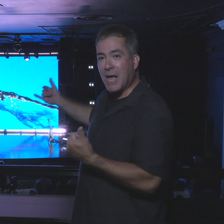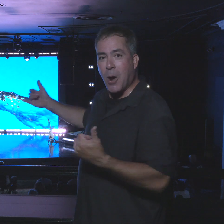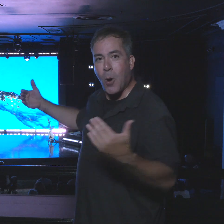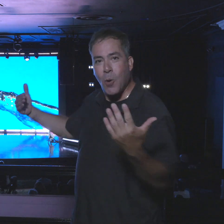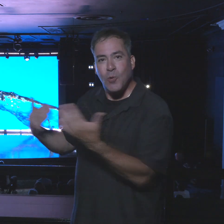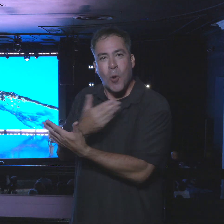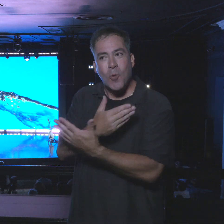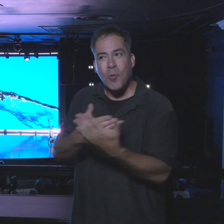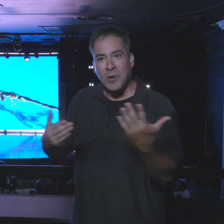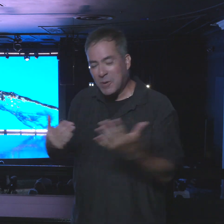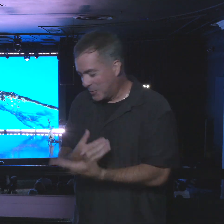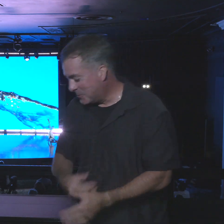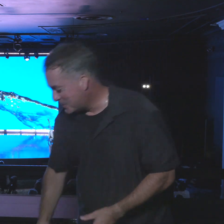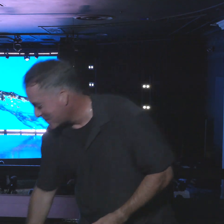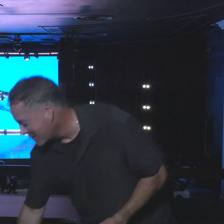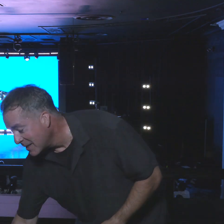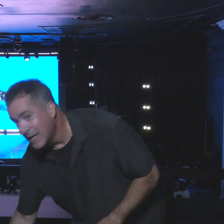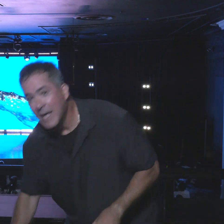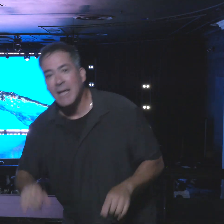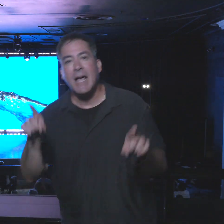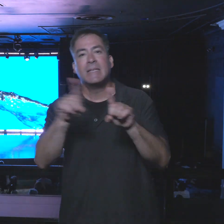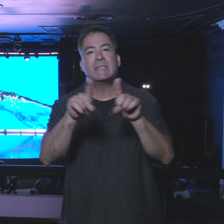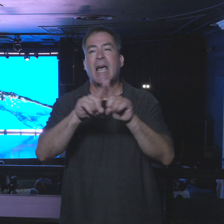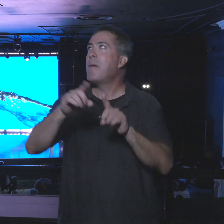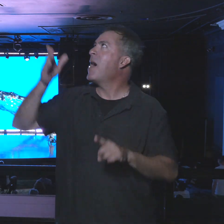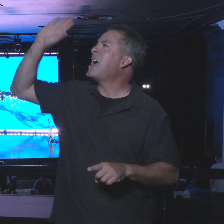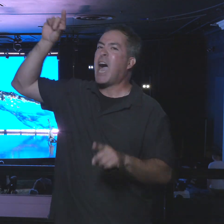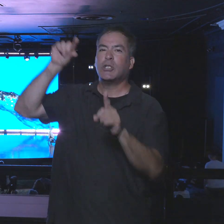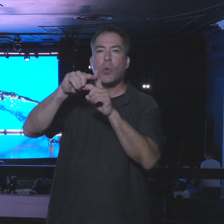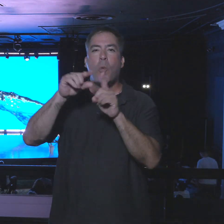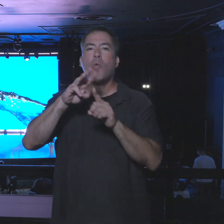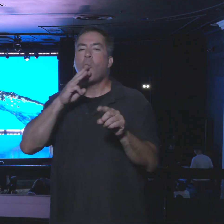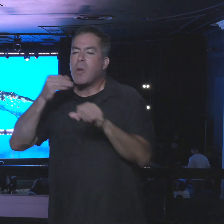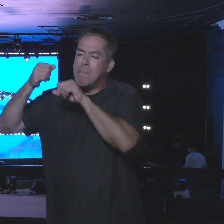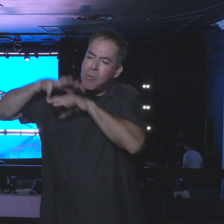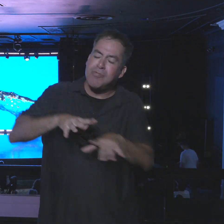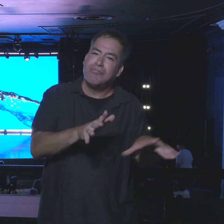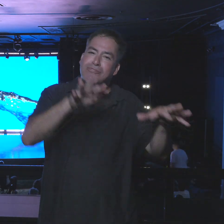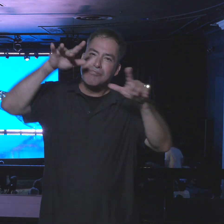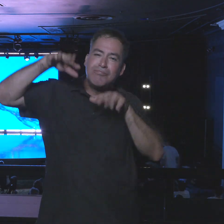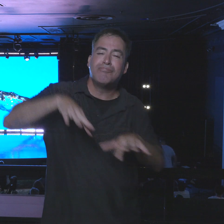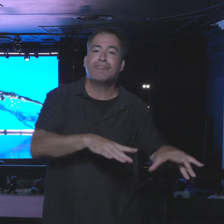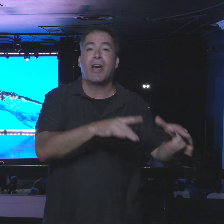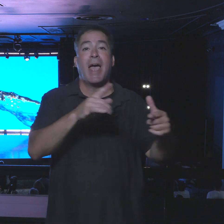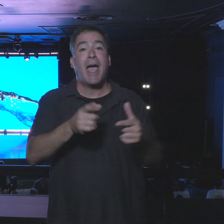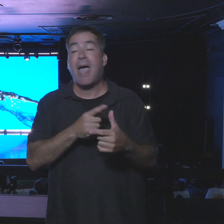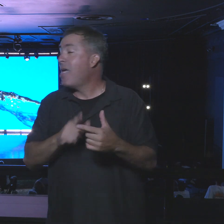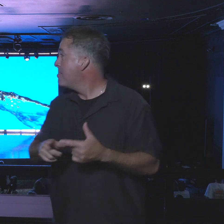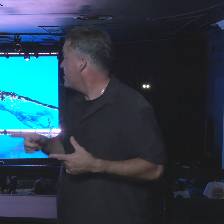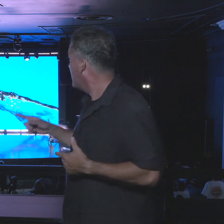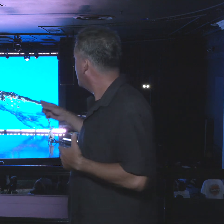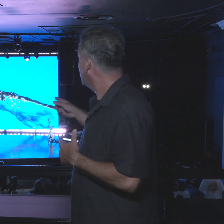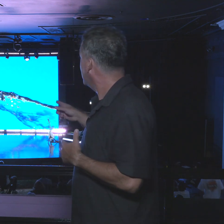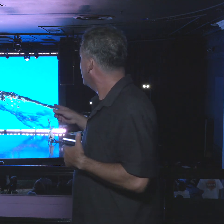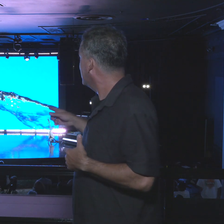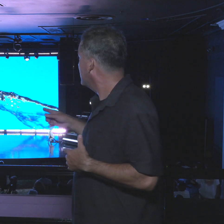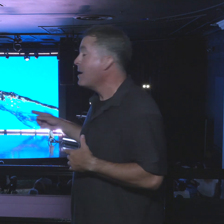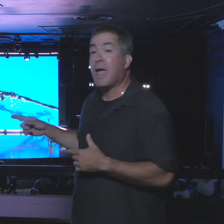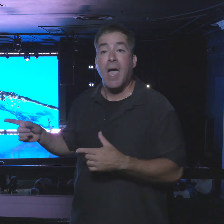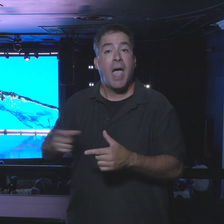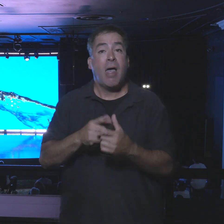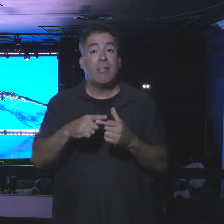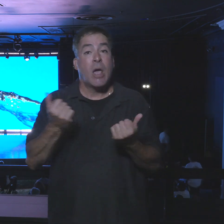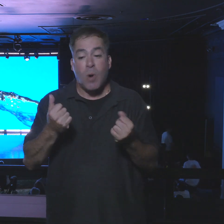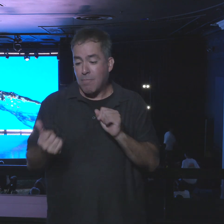Yes, the word of God. It flows. It flows. It flows. But then it's met with my old